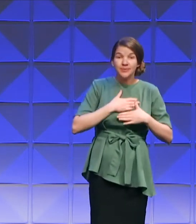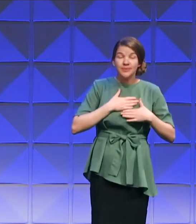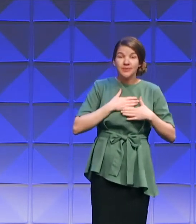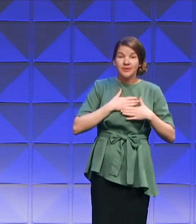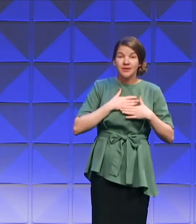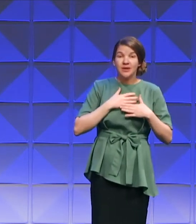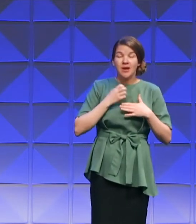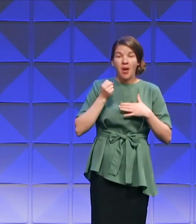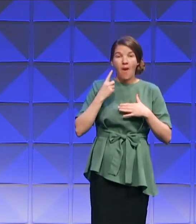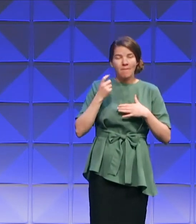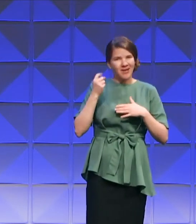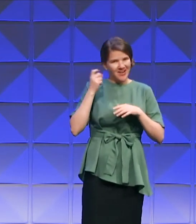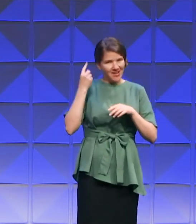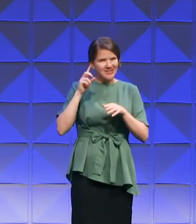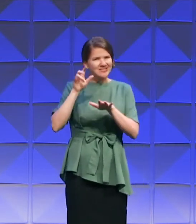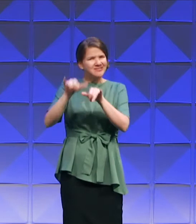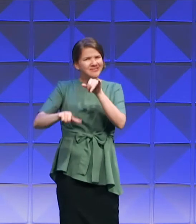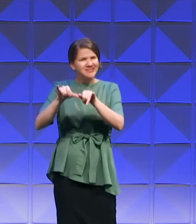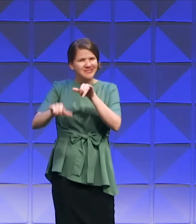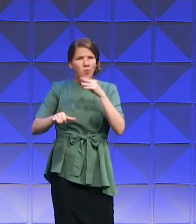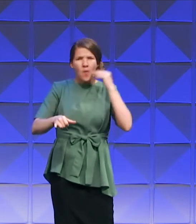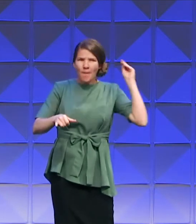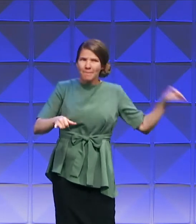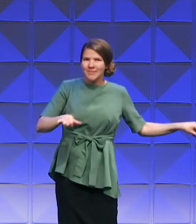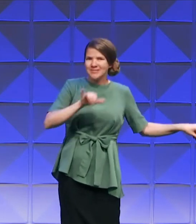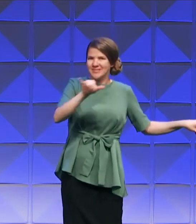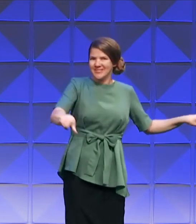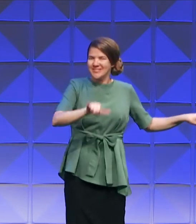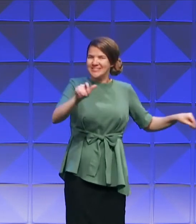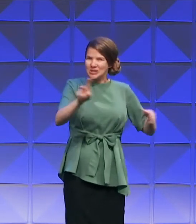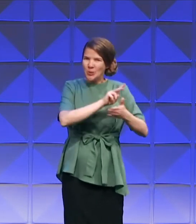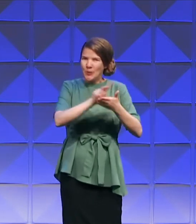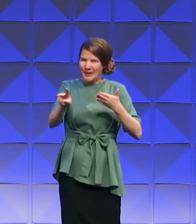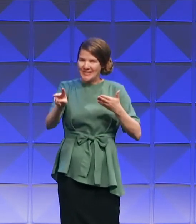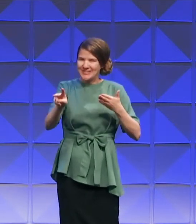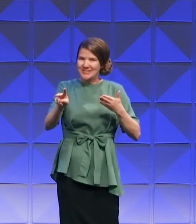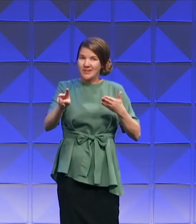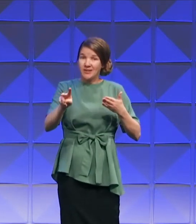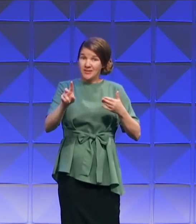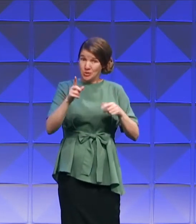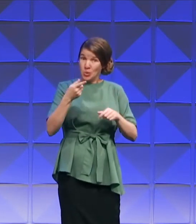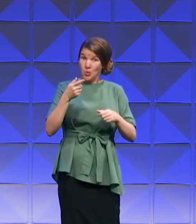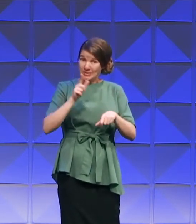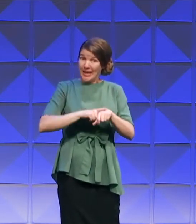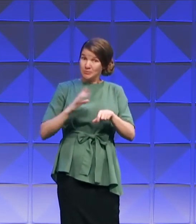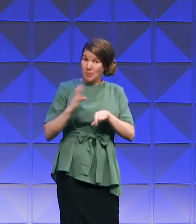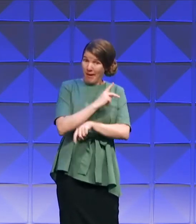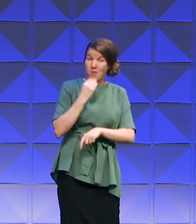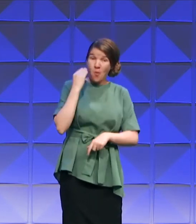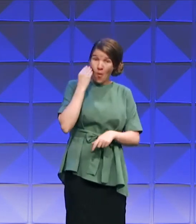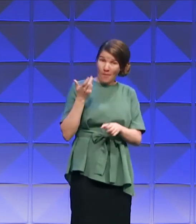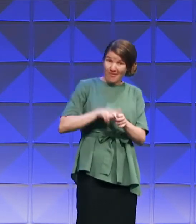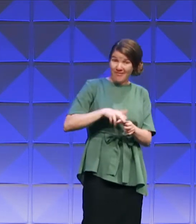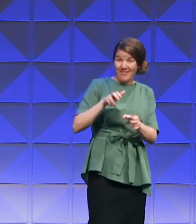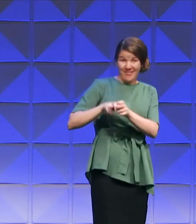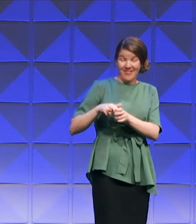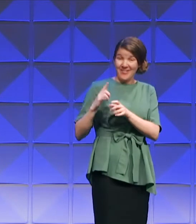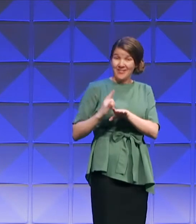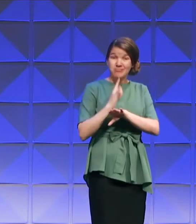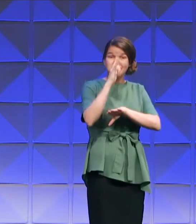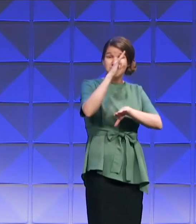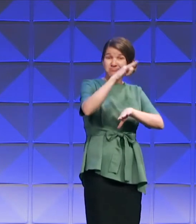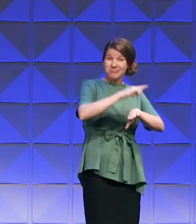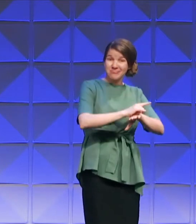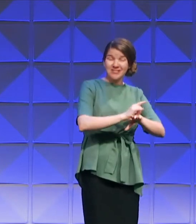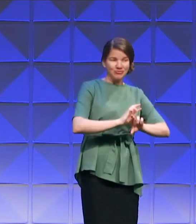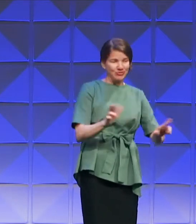weeks. When I start home, when we're headed home, I'm starting to get excited about getting home. When I walked into the house,